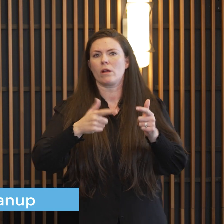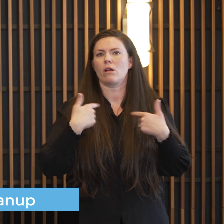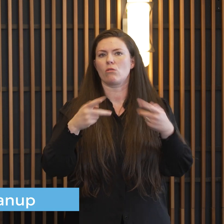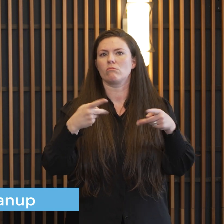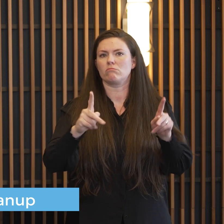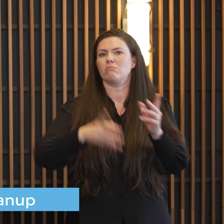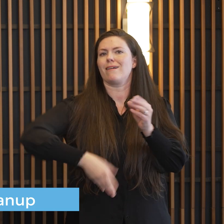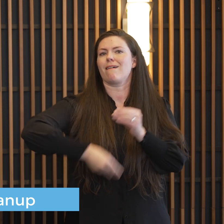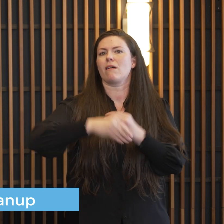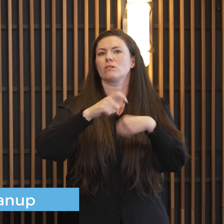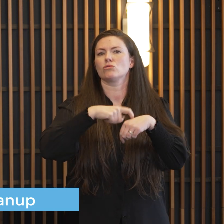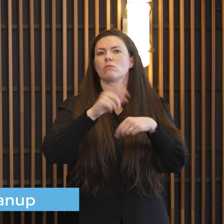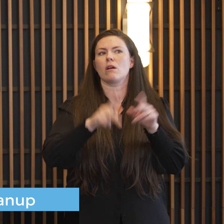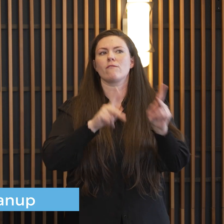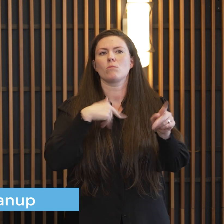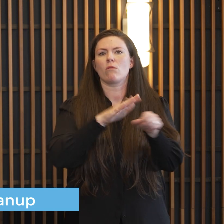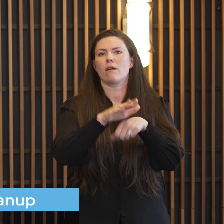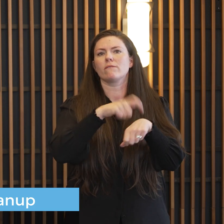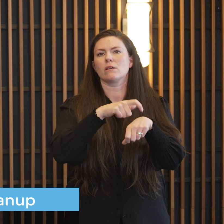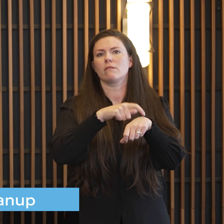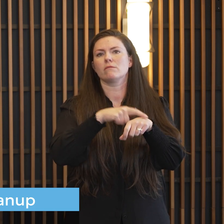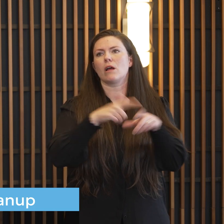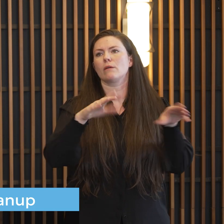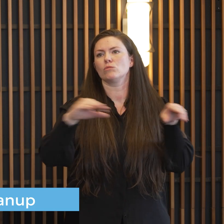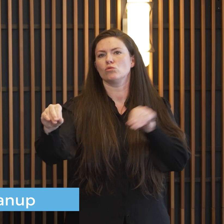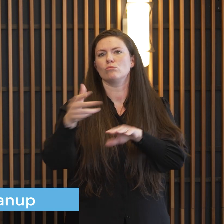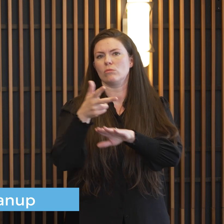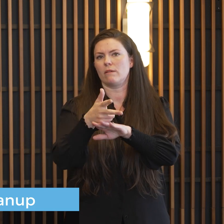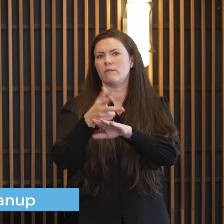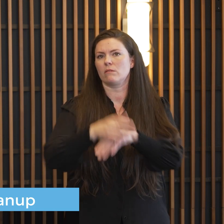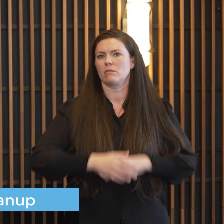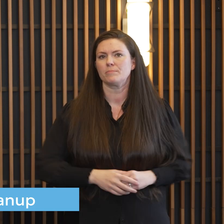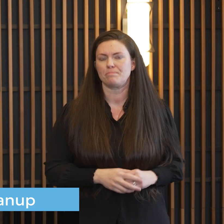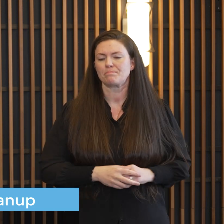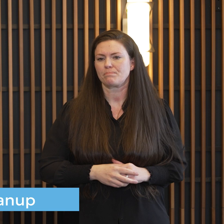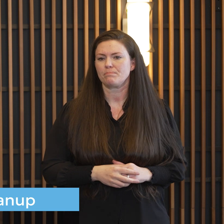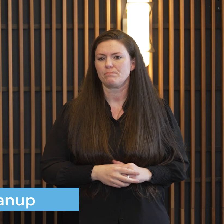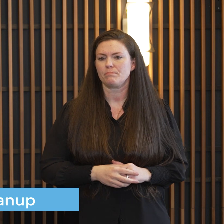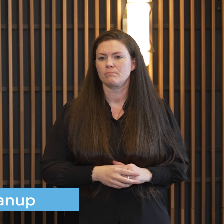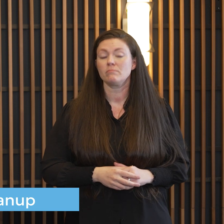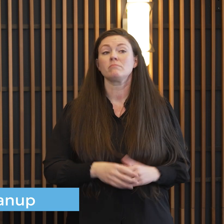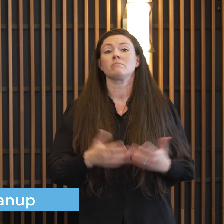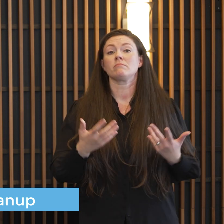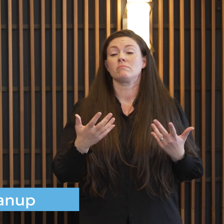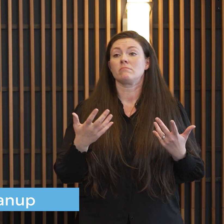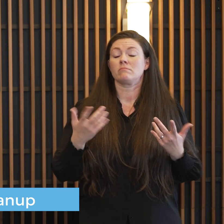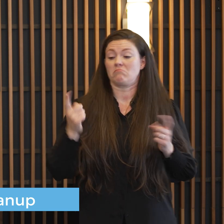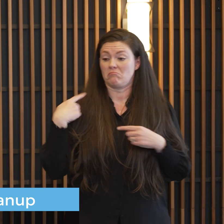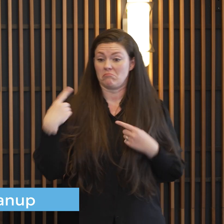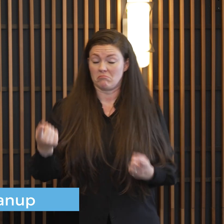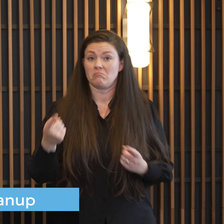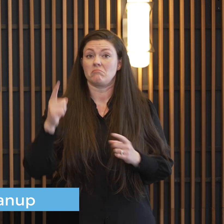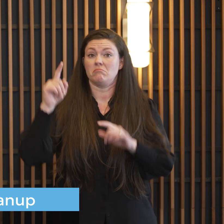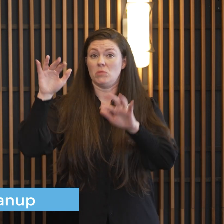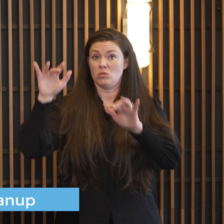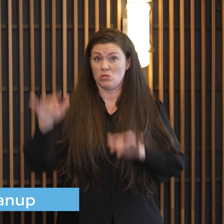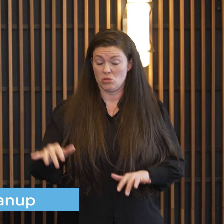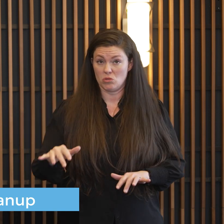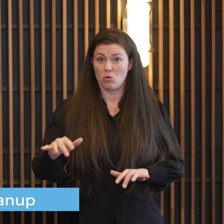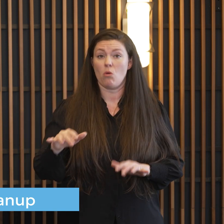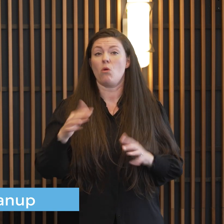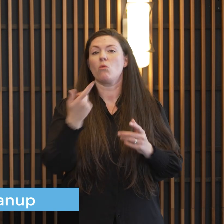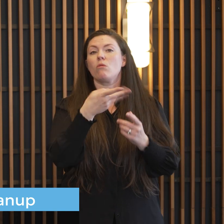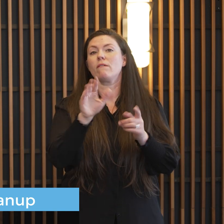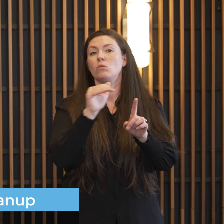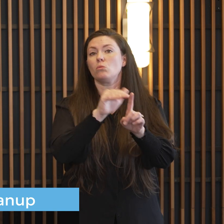to homeowners and folks to try and get their cars out of there with all the snow and everything that we have in mind a couple of reminders out